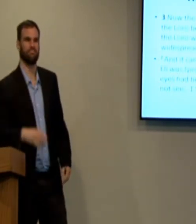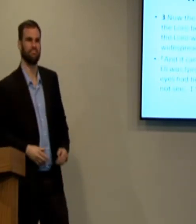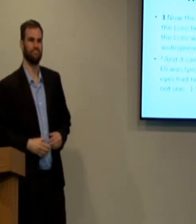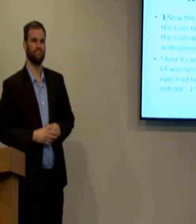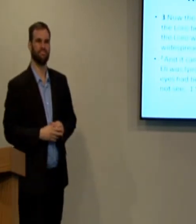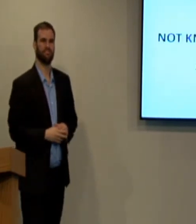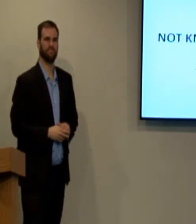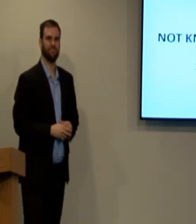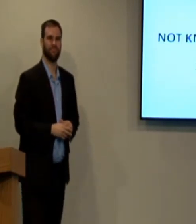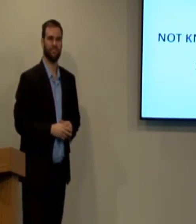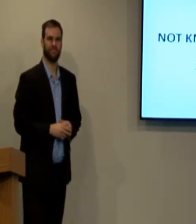see.